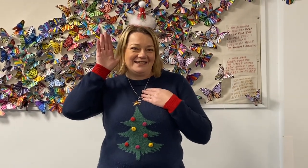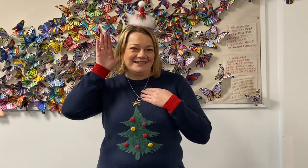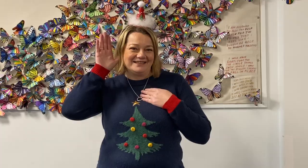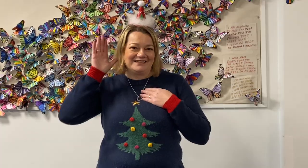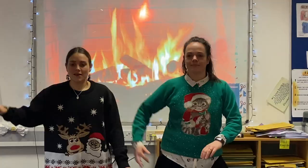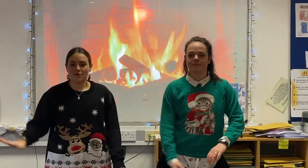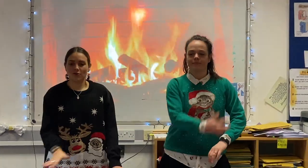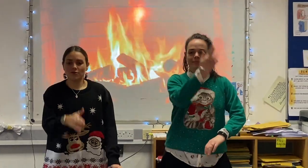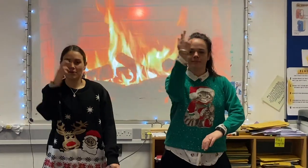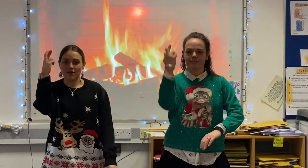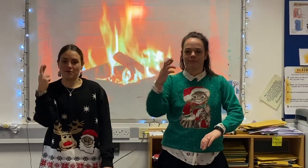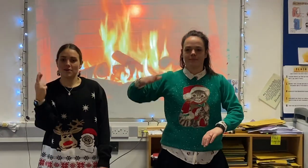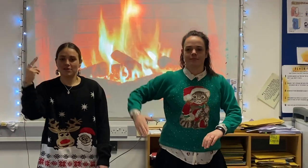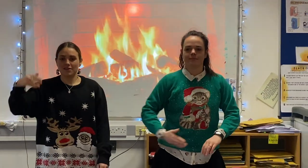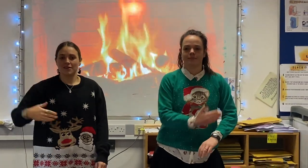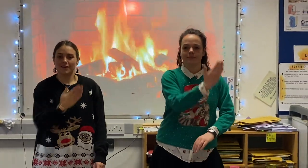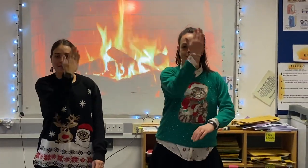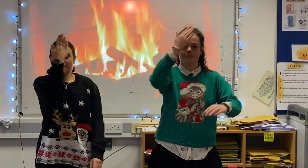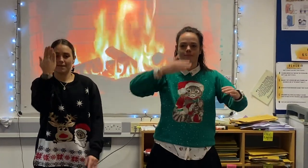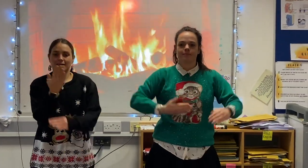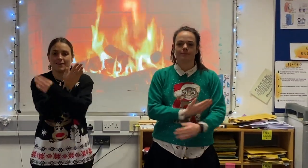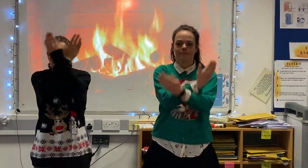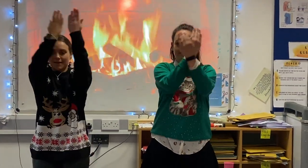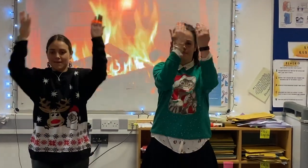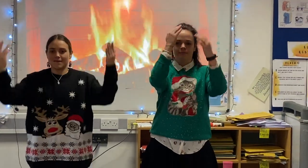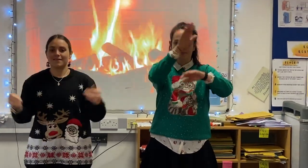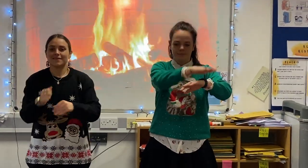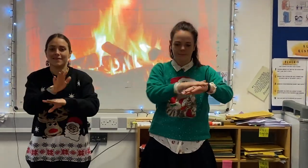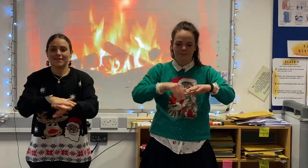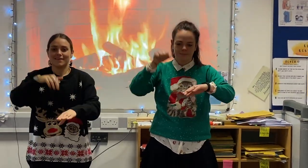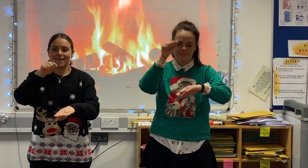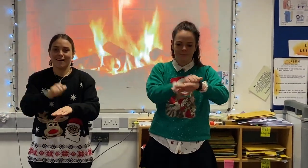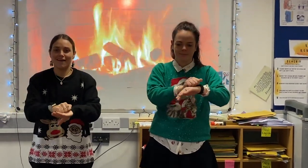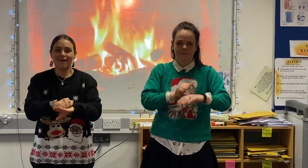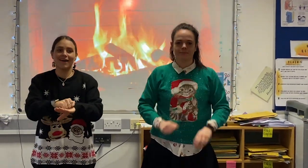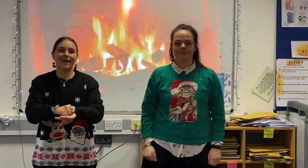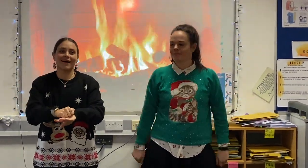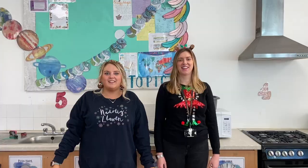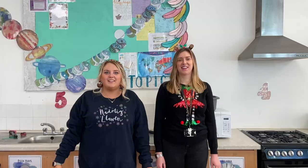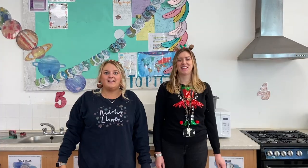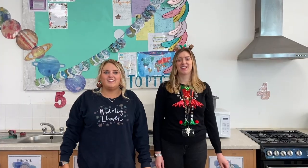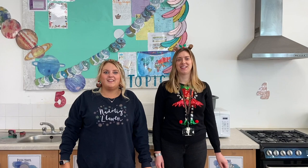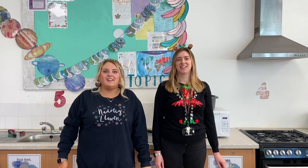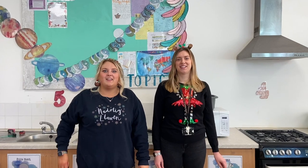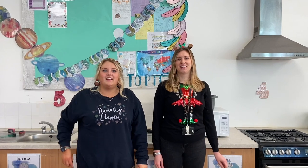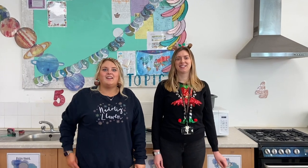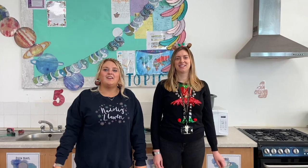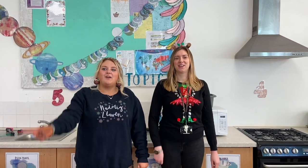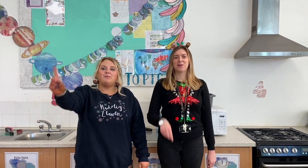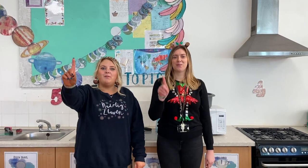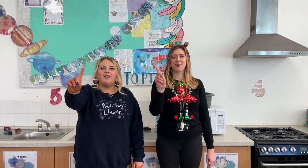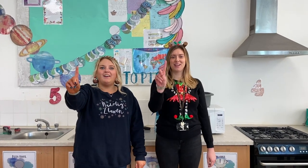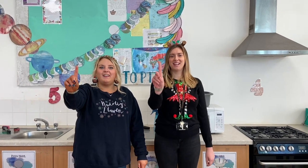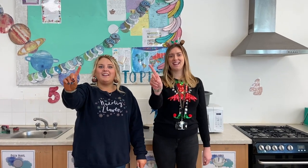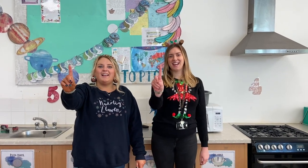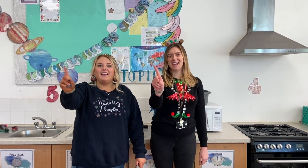All I wish that every day is Christmas What a nice way